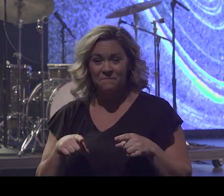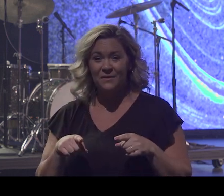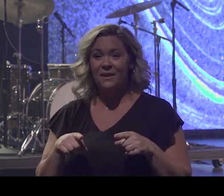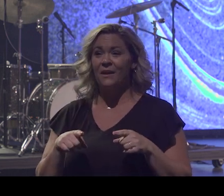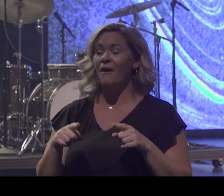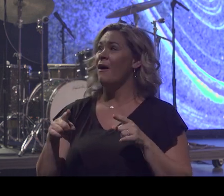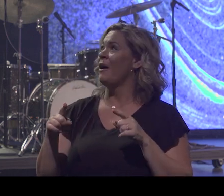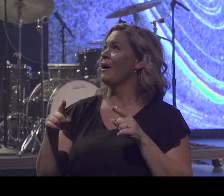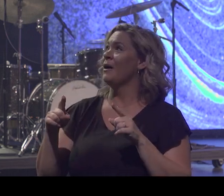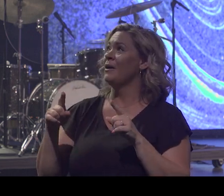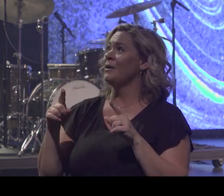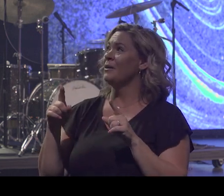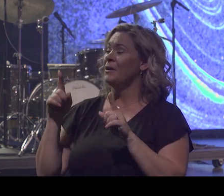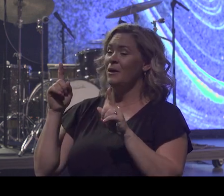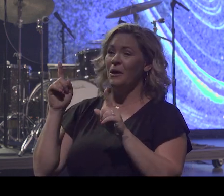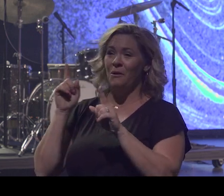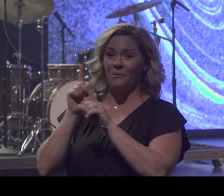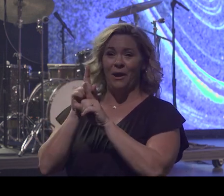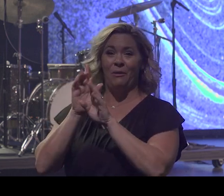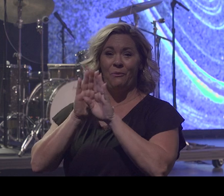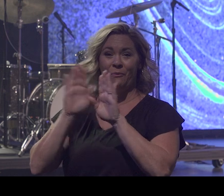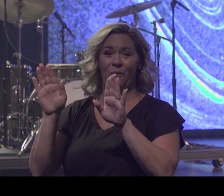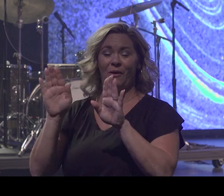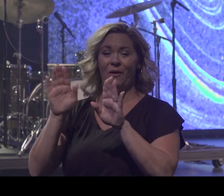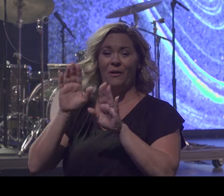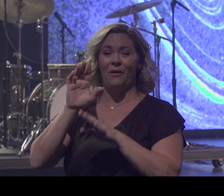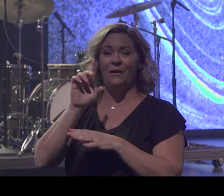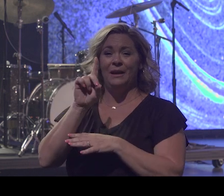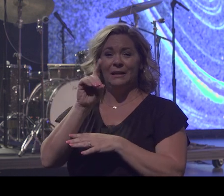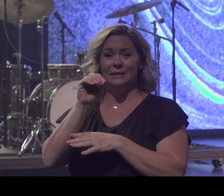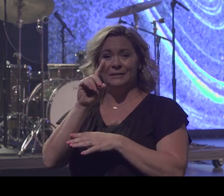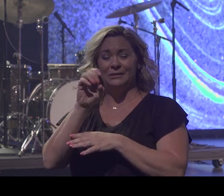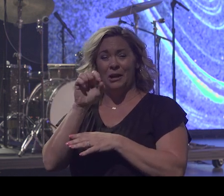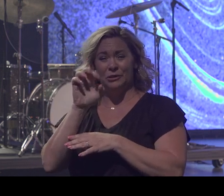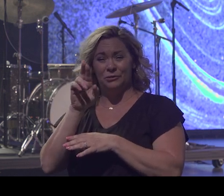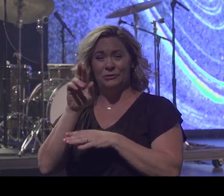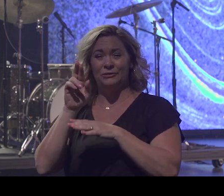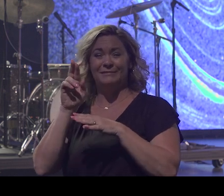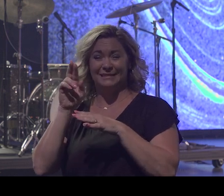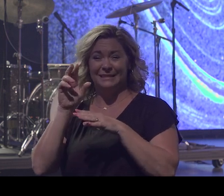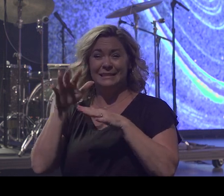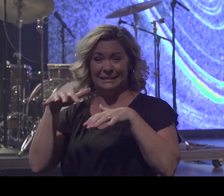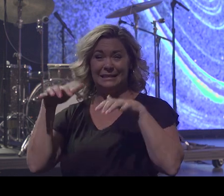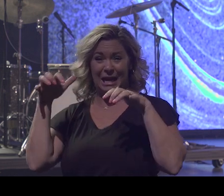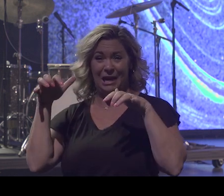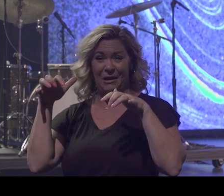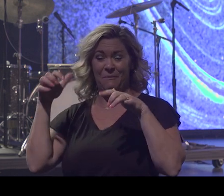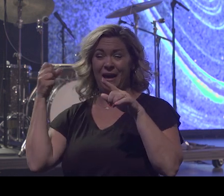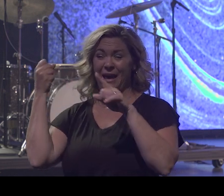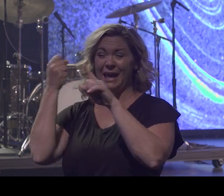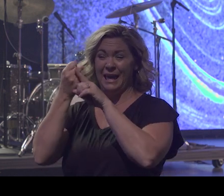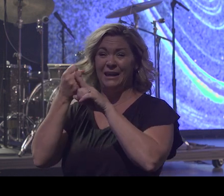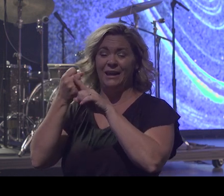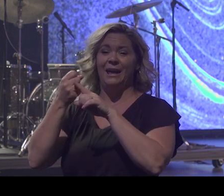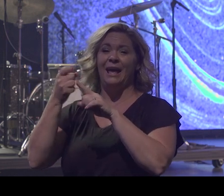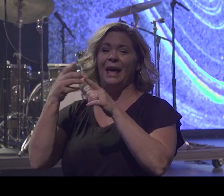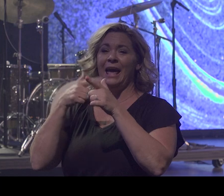at Dodger Stadium and dislocated my shoulder. But they patted the wall the next day. They were a little day late, you know?